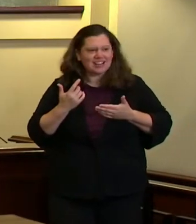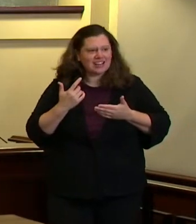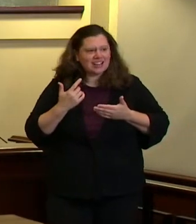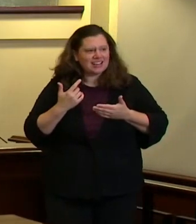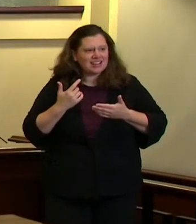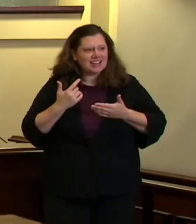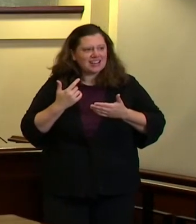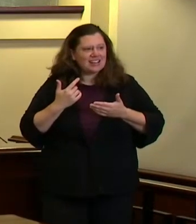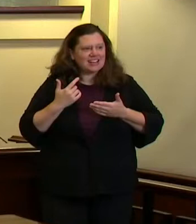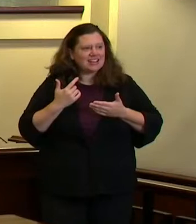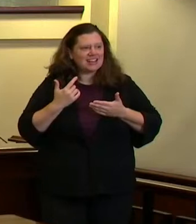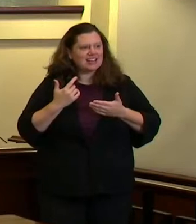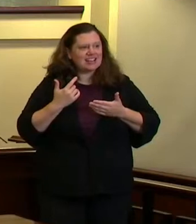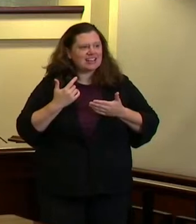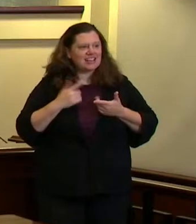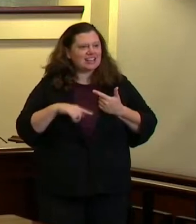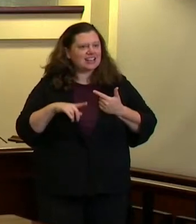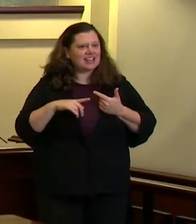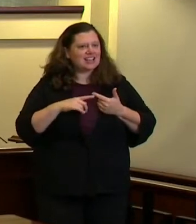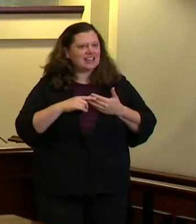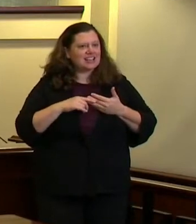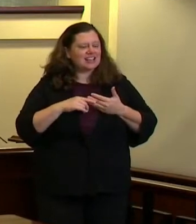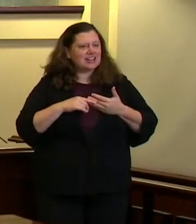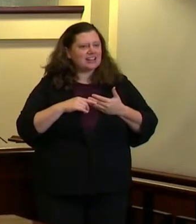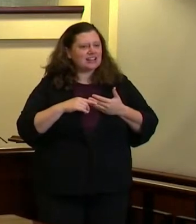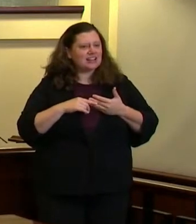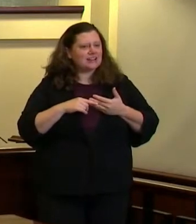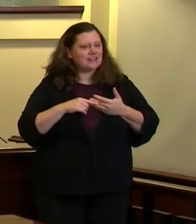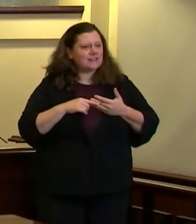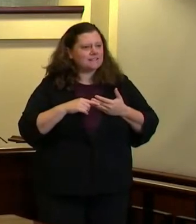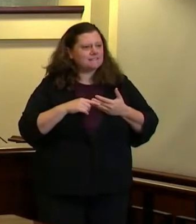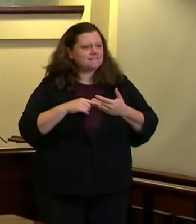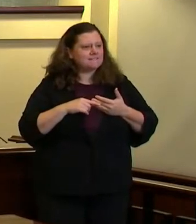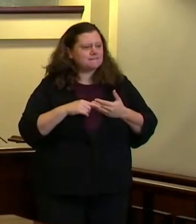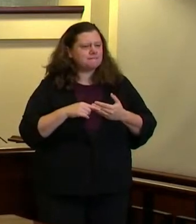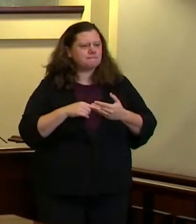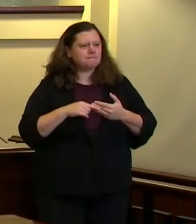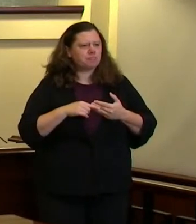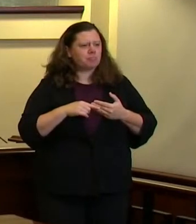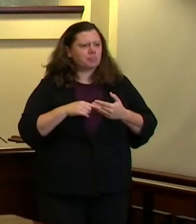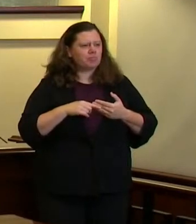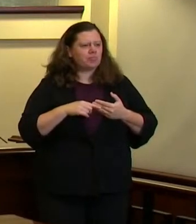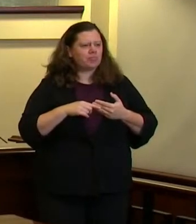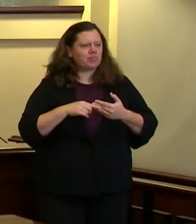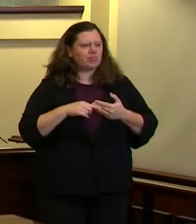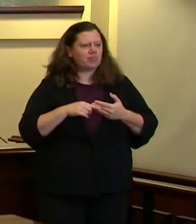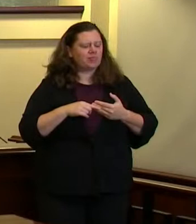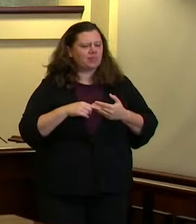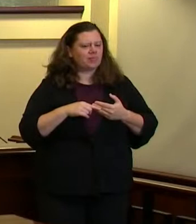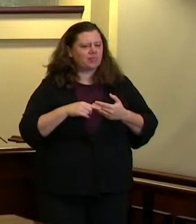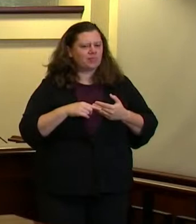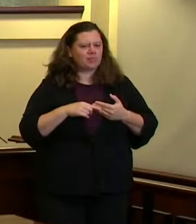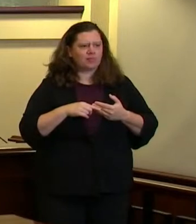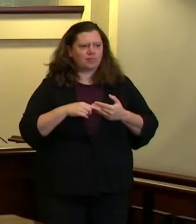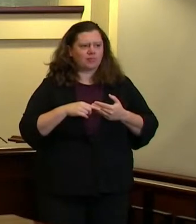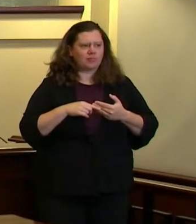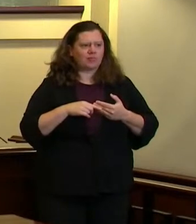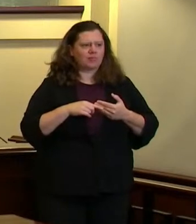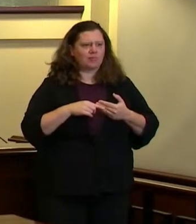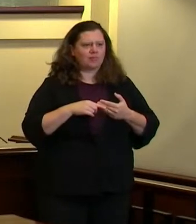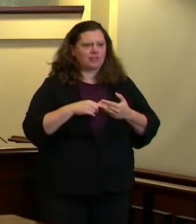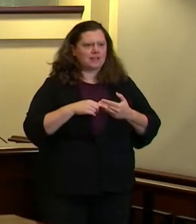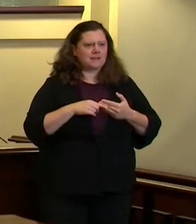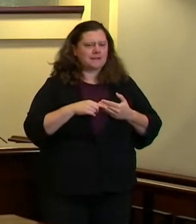talked about this i i'm really sorry but your tweets about post-election violence and your discussions with portland businesses um